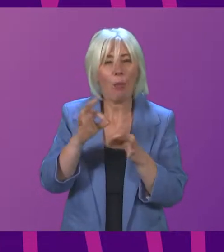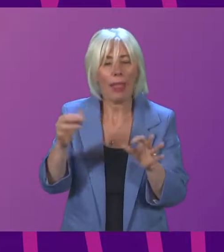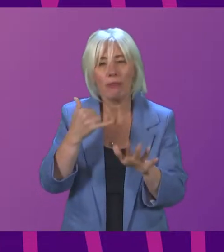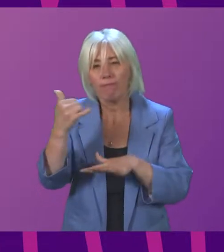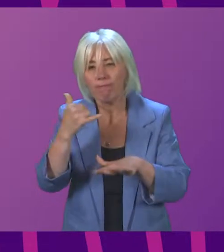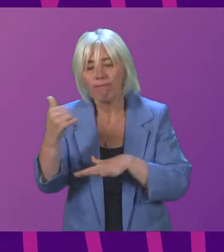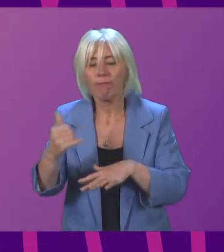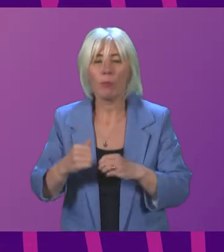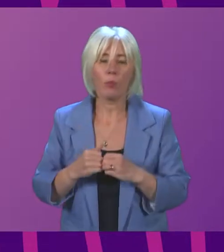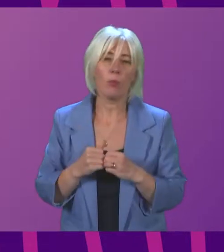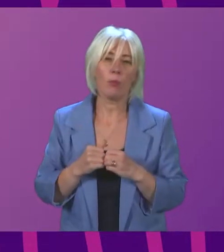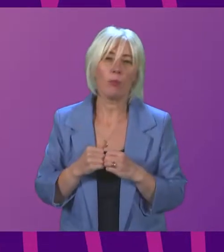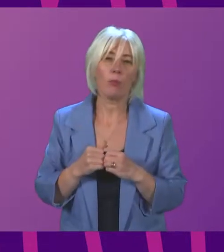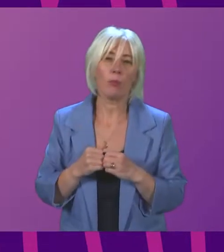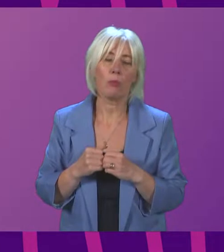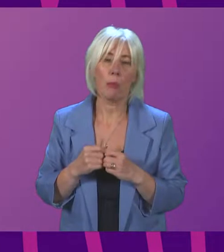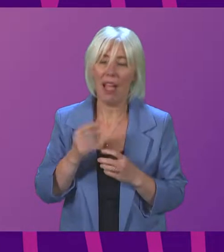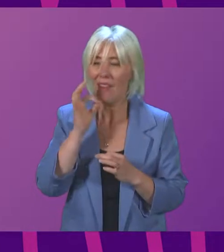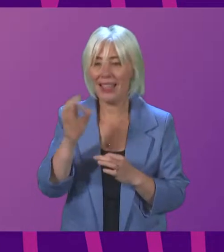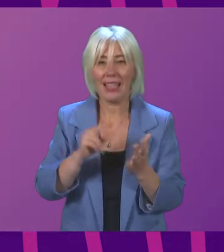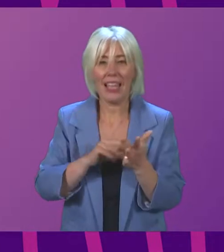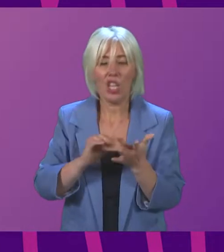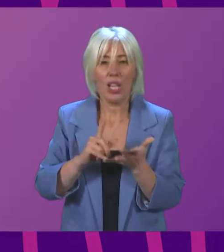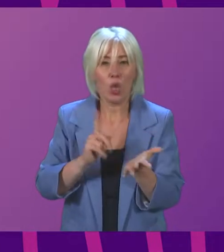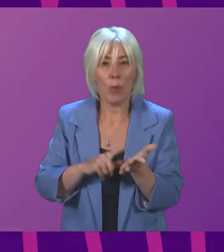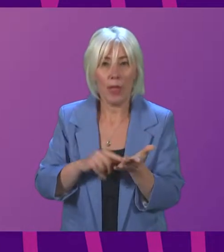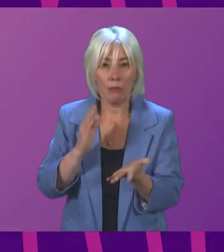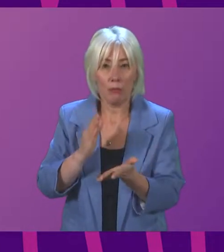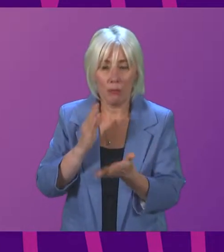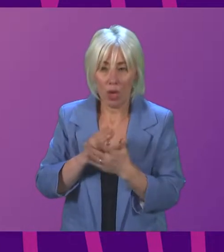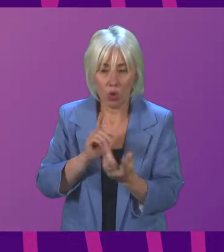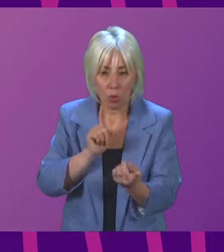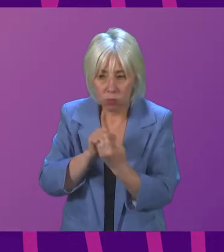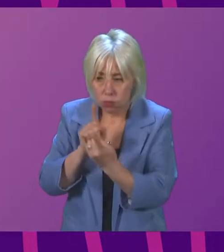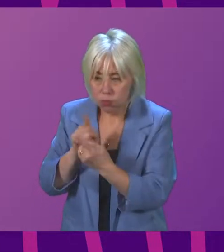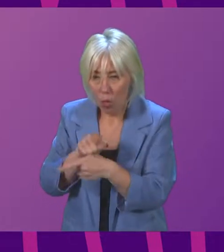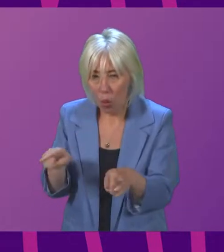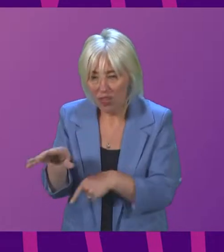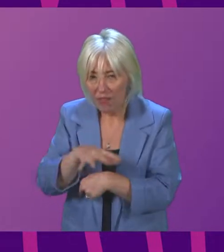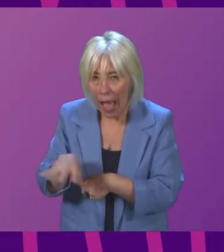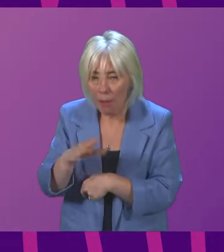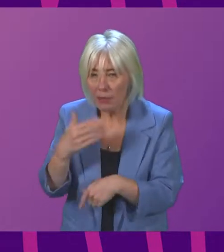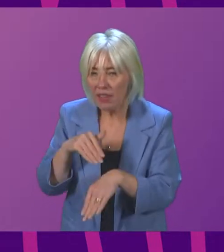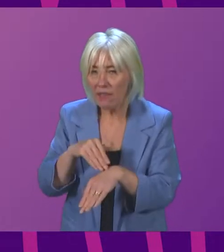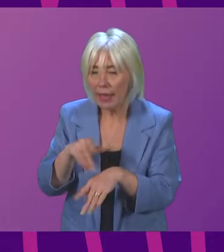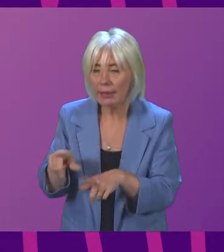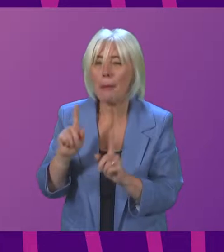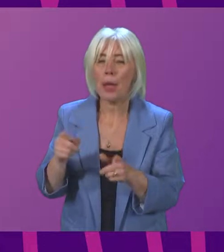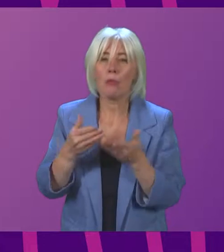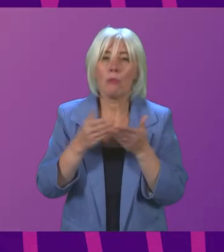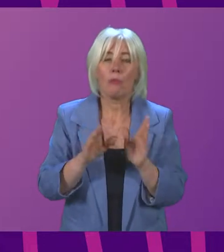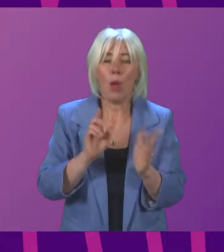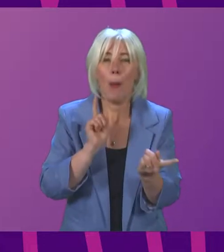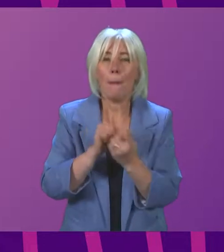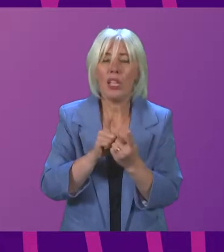But I have asked that NHS Lothian keep close to those families that have been affected. In terms of the broader point, I will meet with the